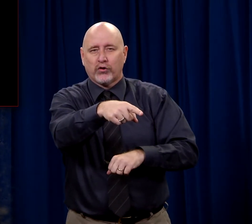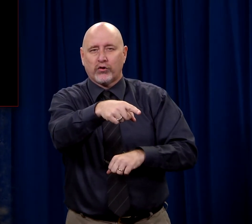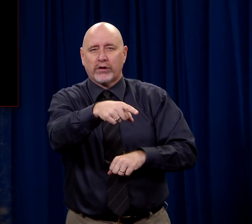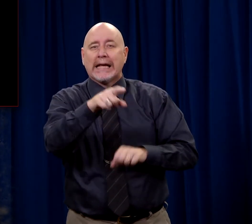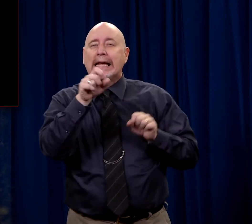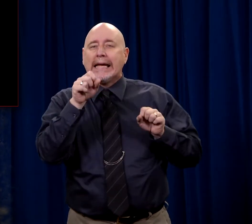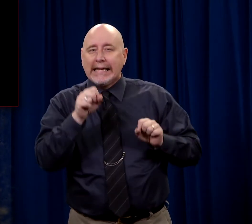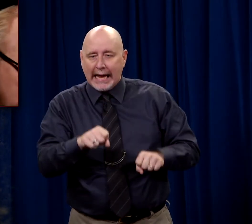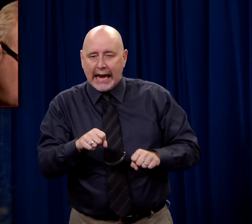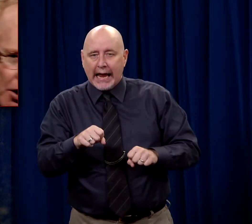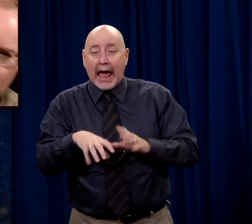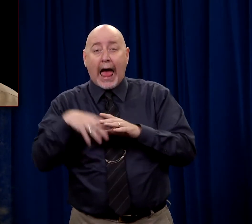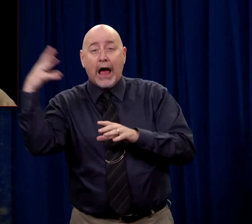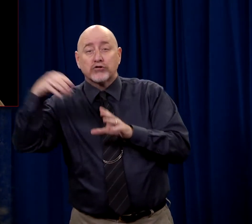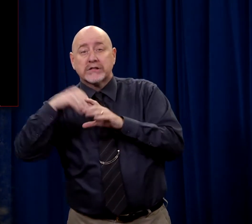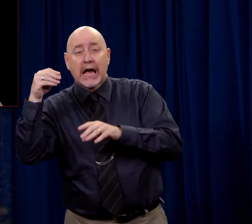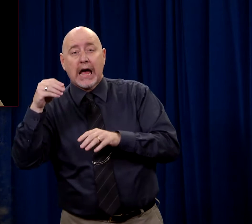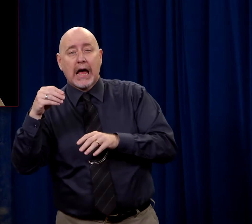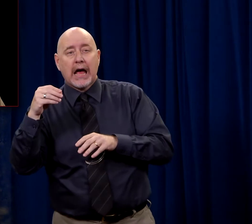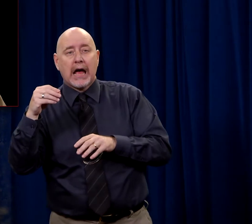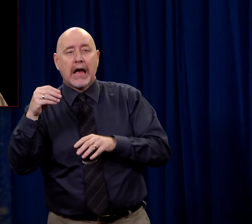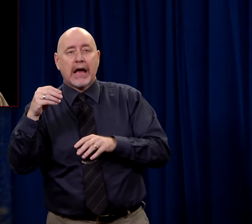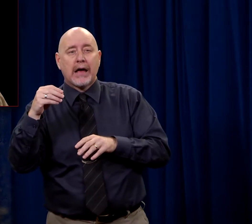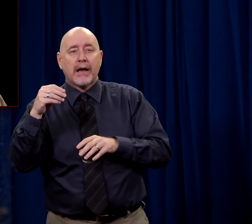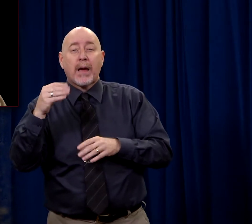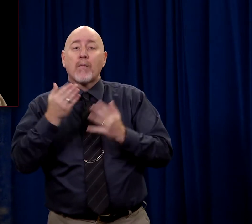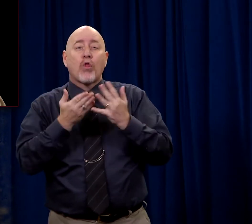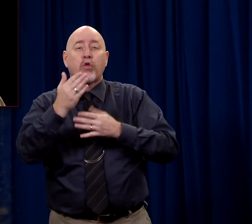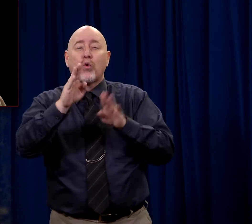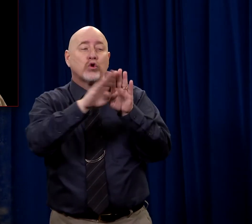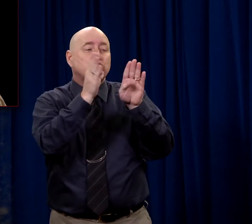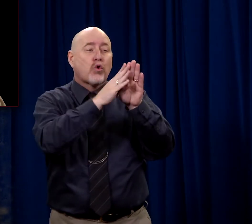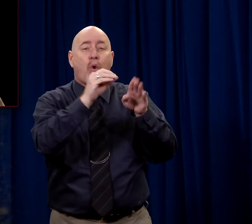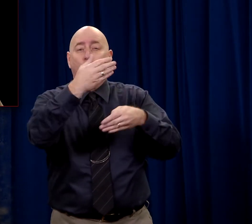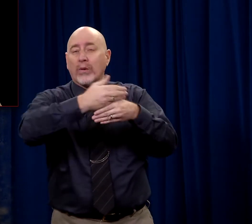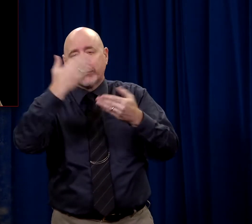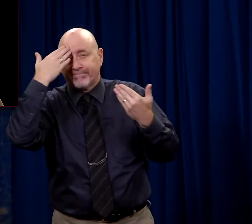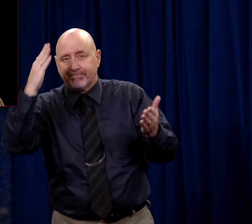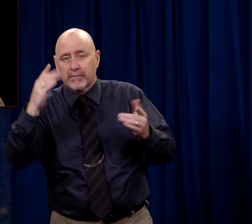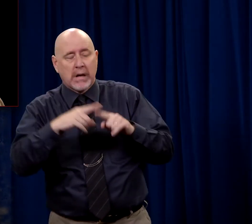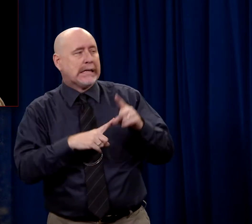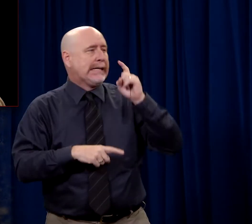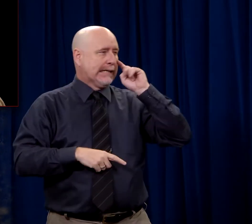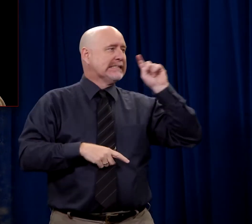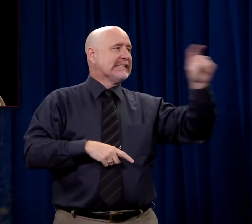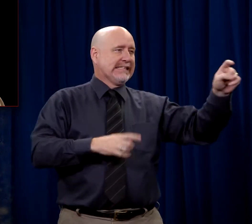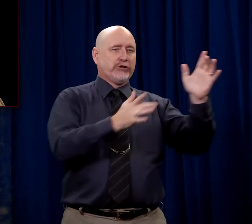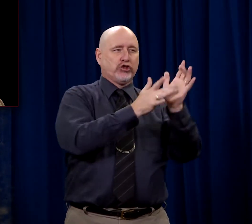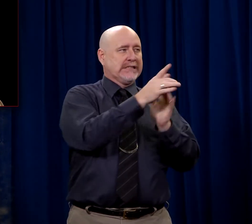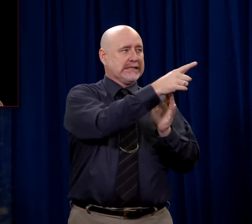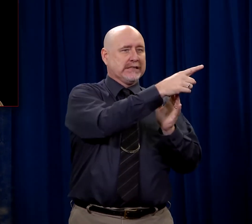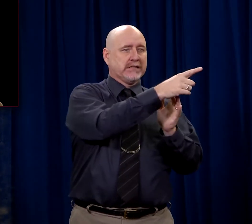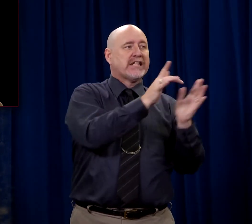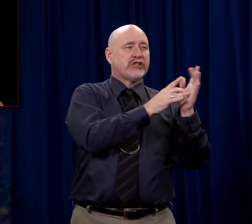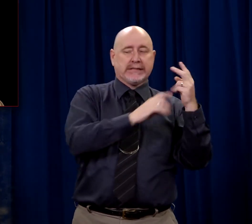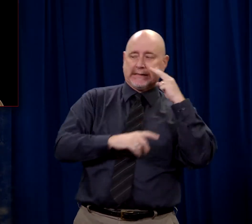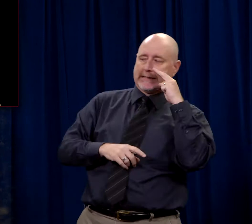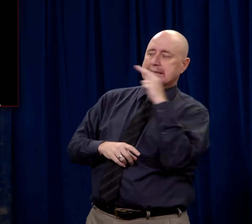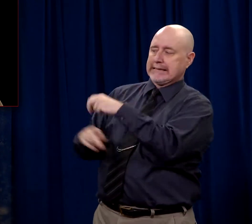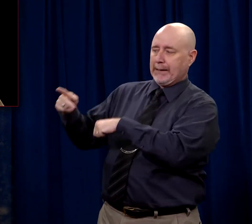He's in a position where he can see Jesus. I don't know, maybe through a door or through a window. He can see Jesus and Jesus can